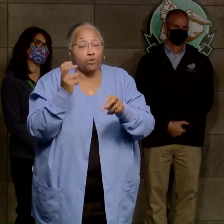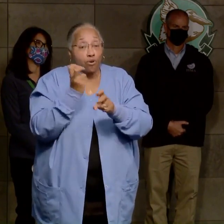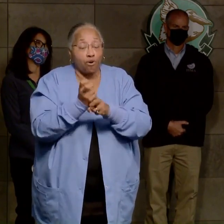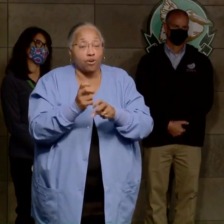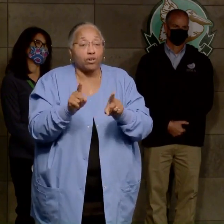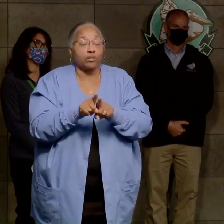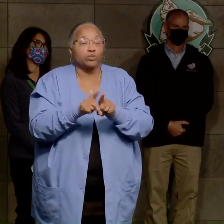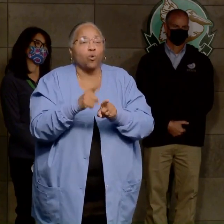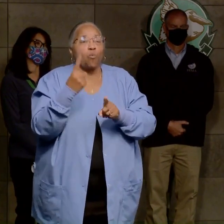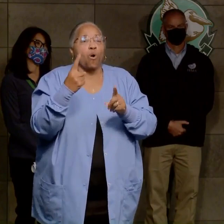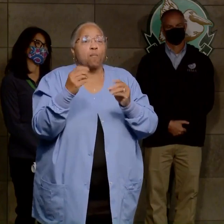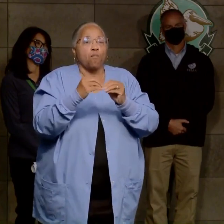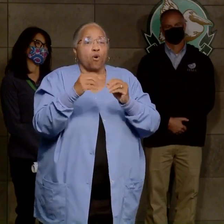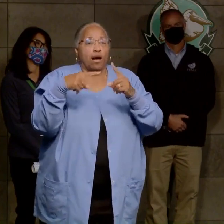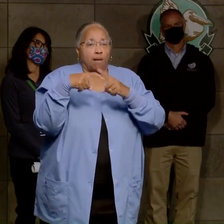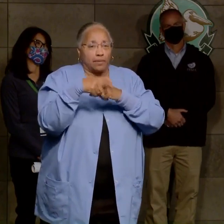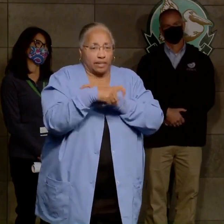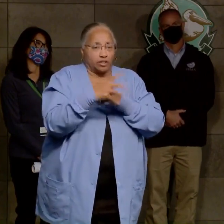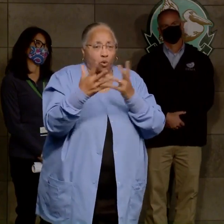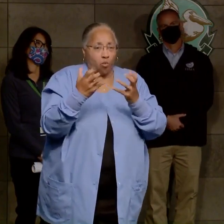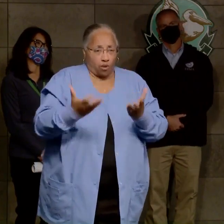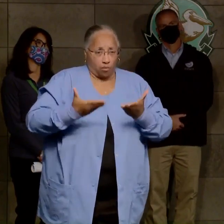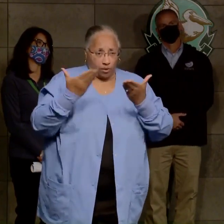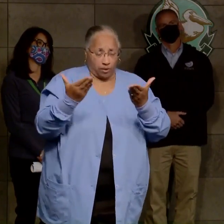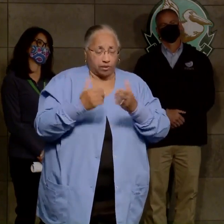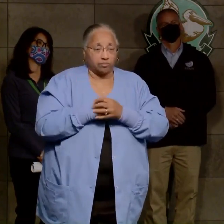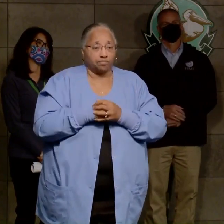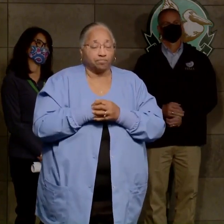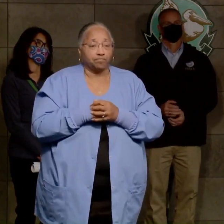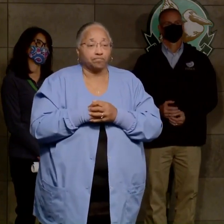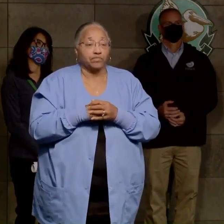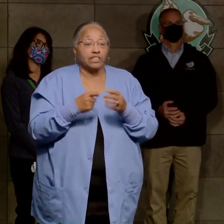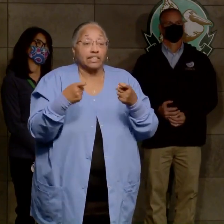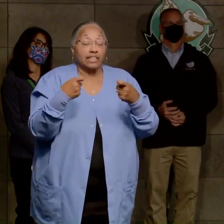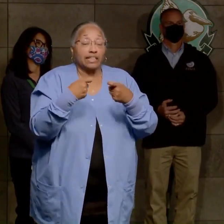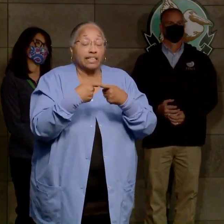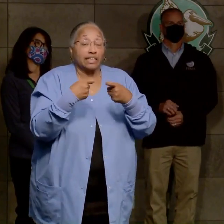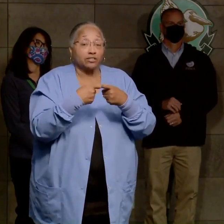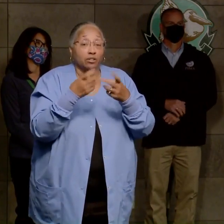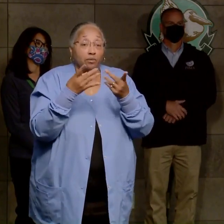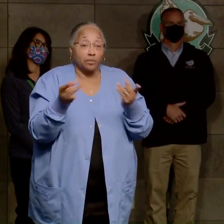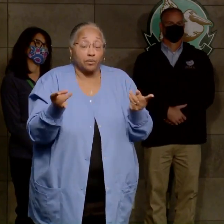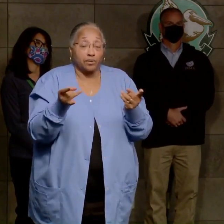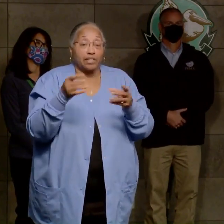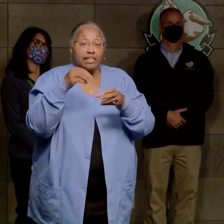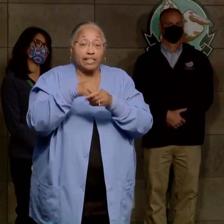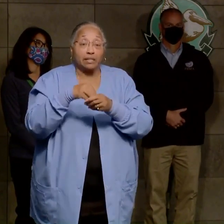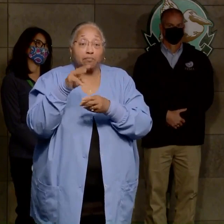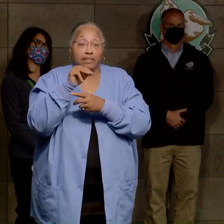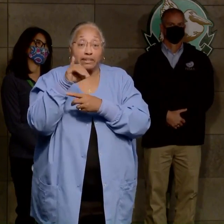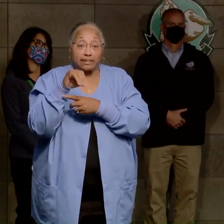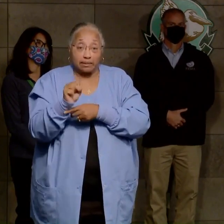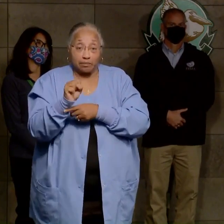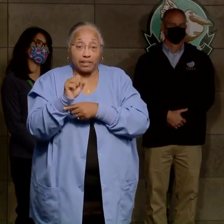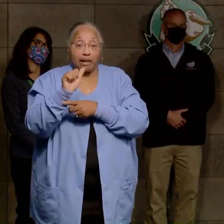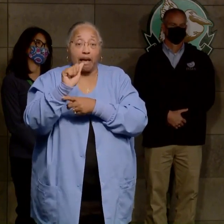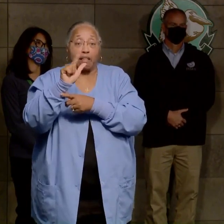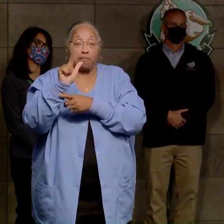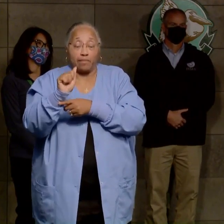complicating thing that I want to bring up. There are electricity outages in Mississippi and Alabama